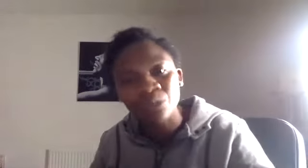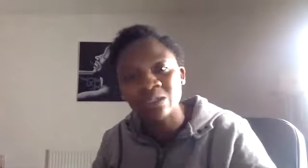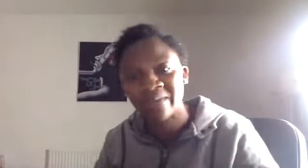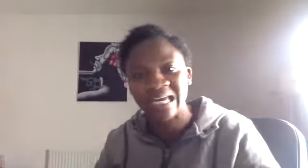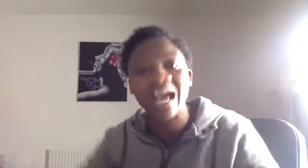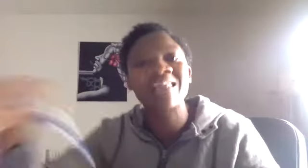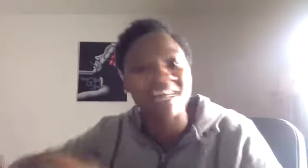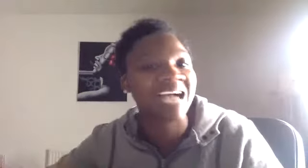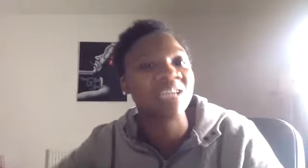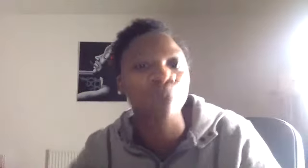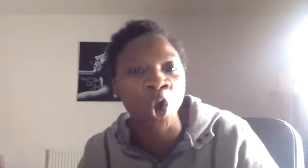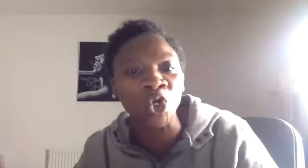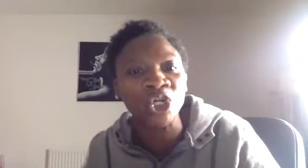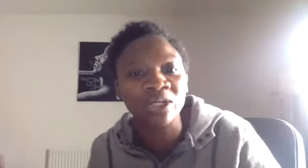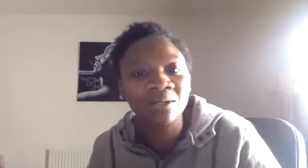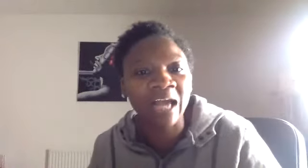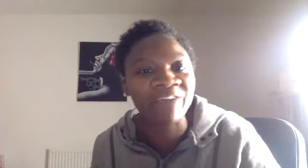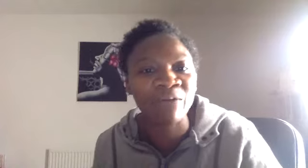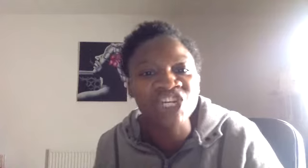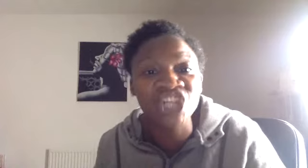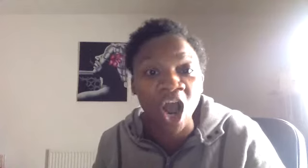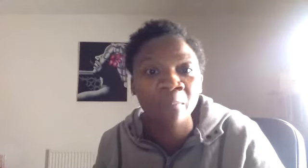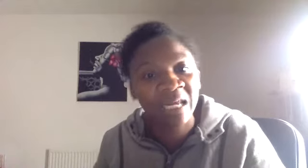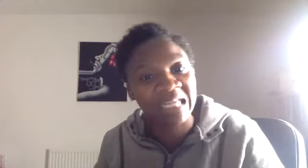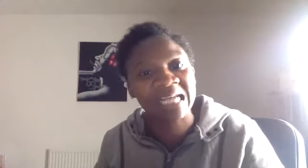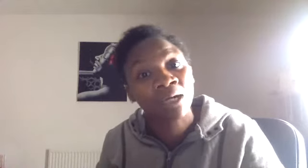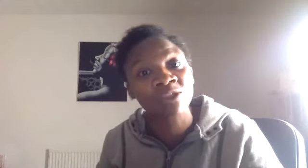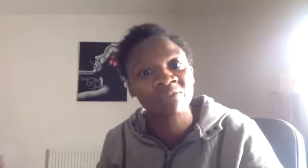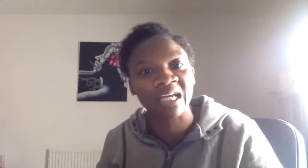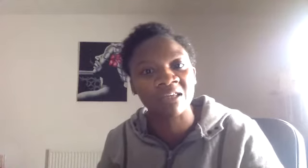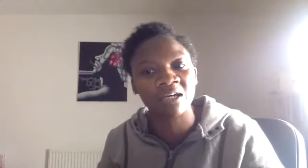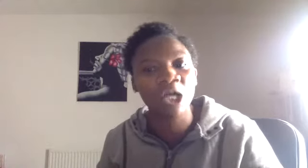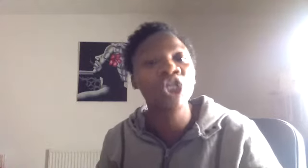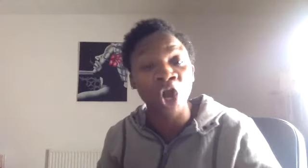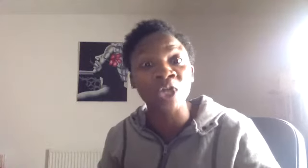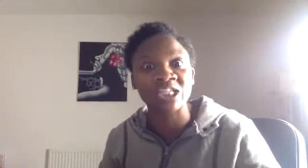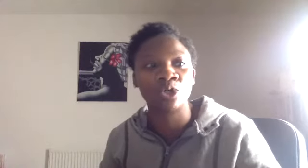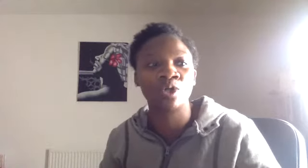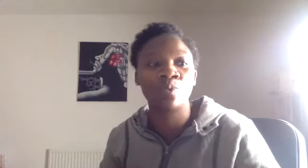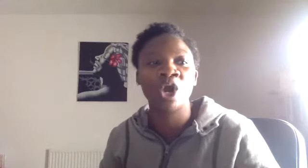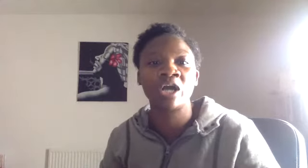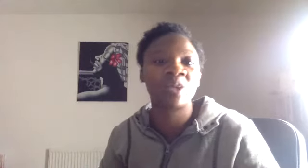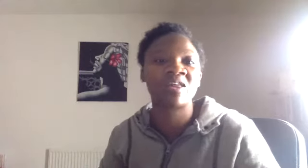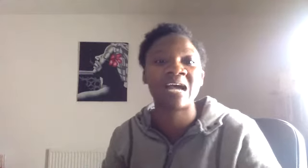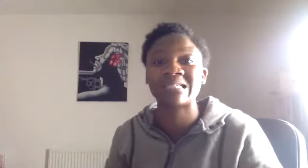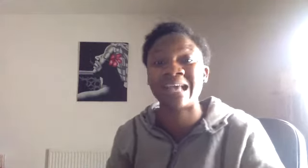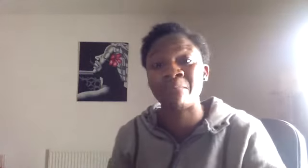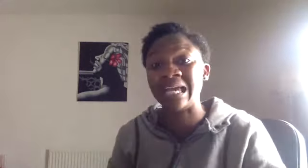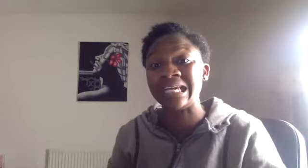me that that's wrong. It very sharply tells me that, no, that's not going to work. Whether that's them being in